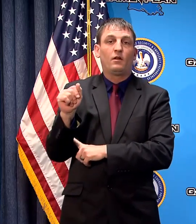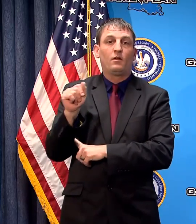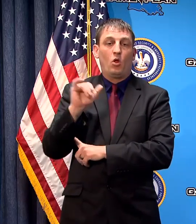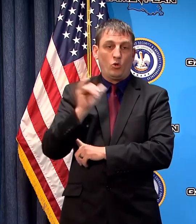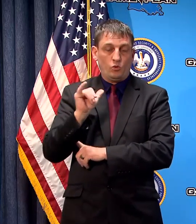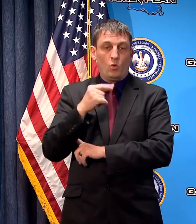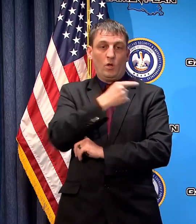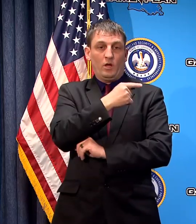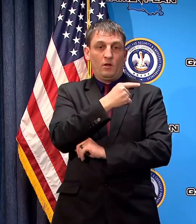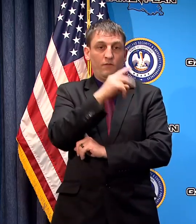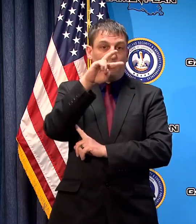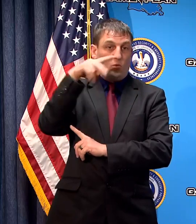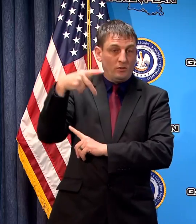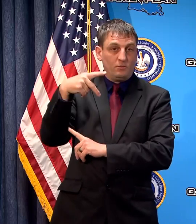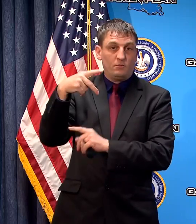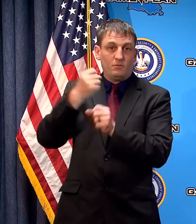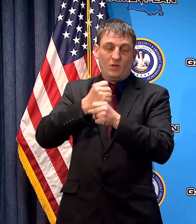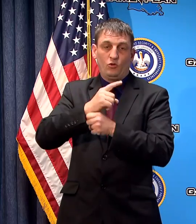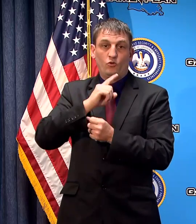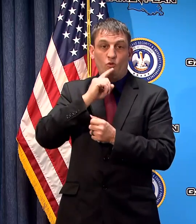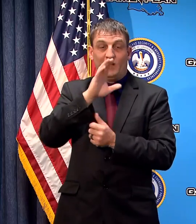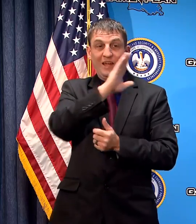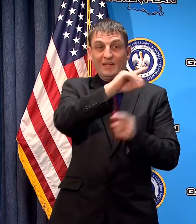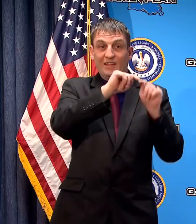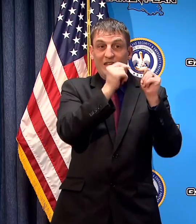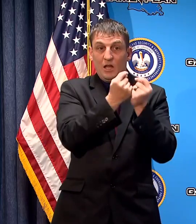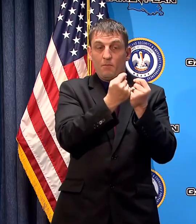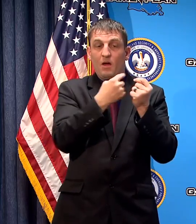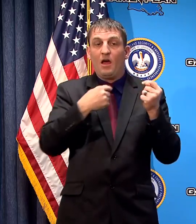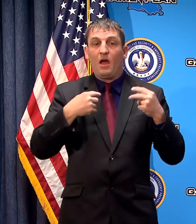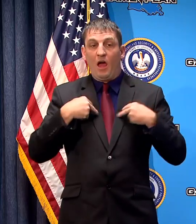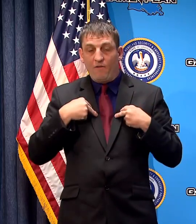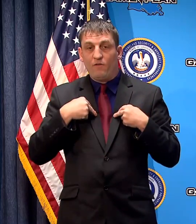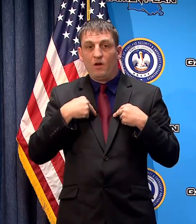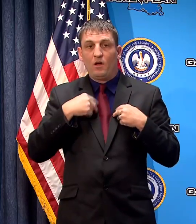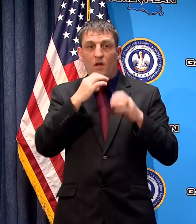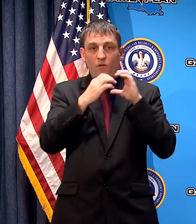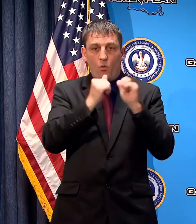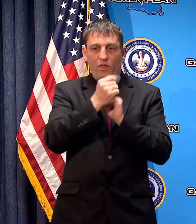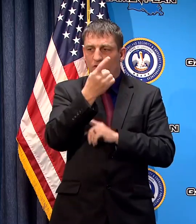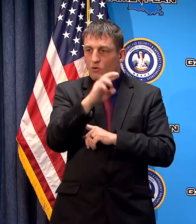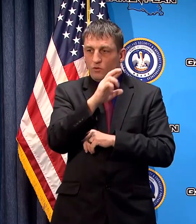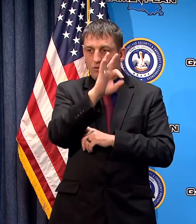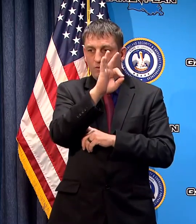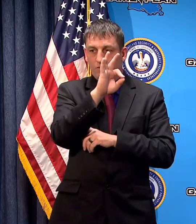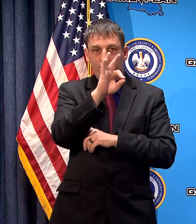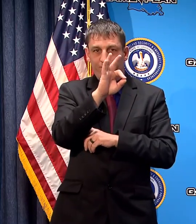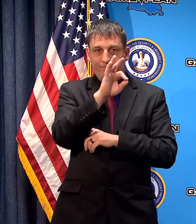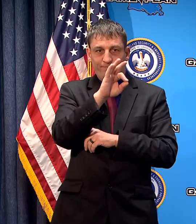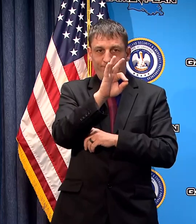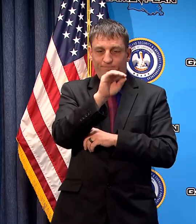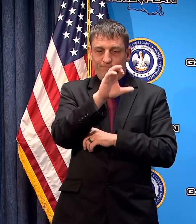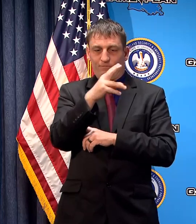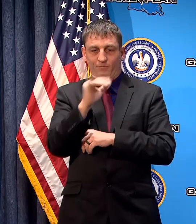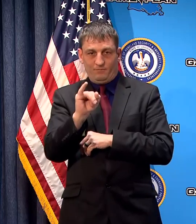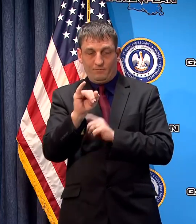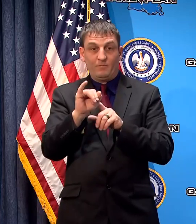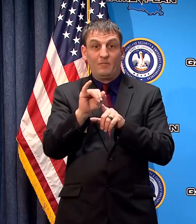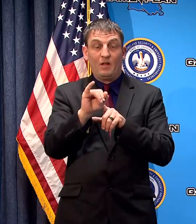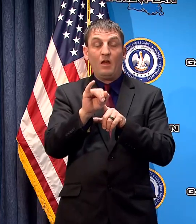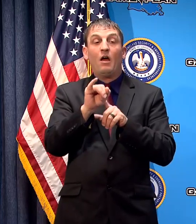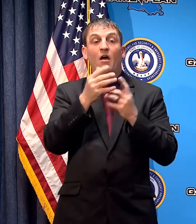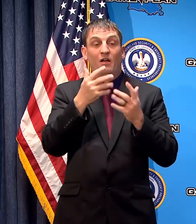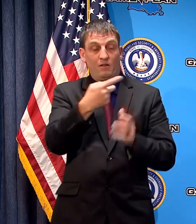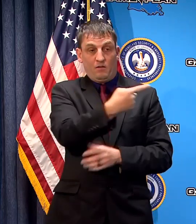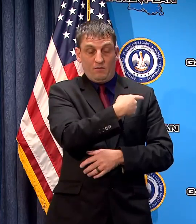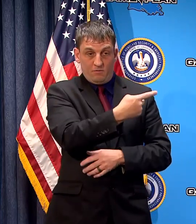he made it possible through his team for me to actually have a conversation with Dr. Fauci we then went over what was